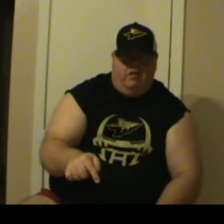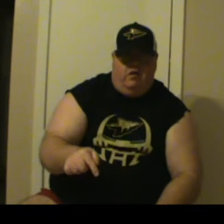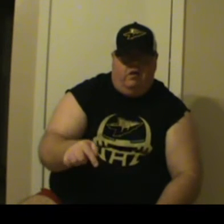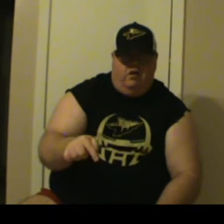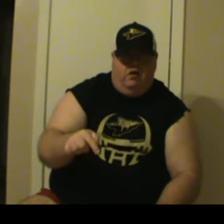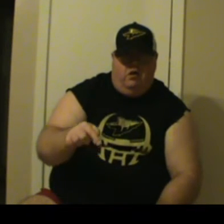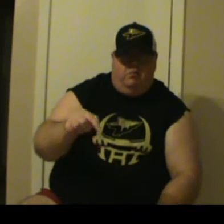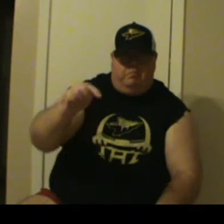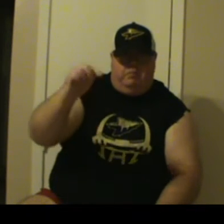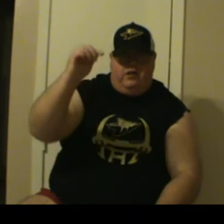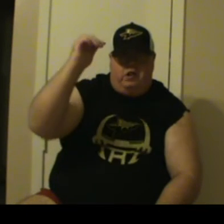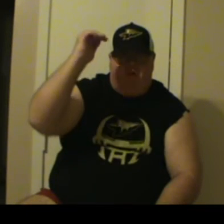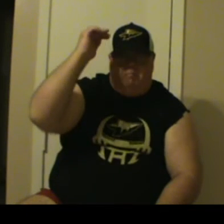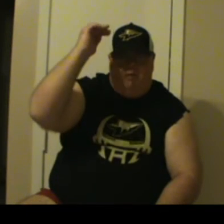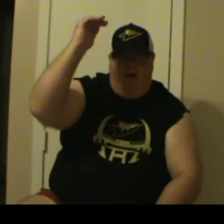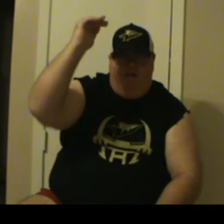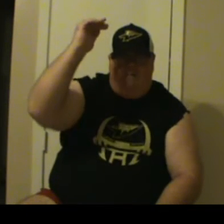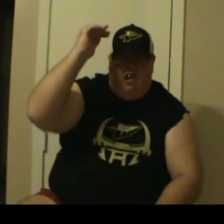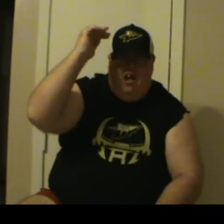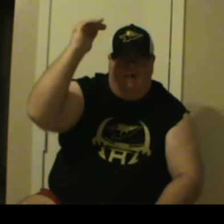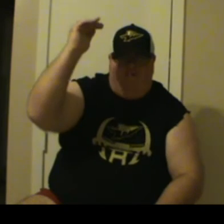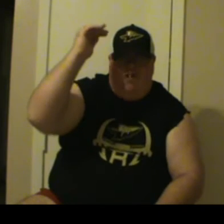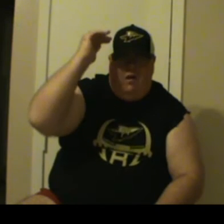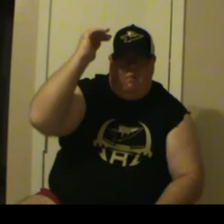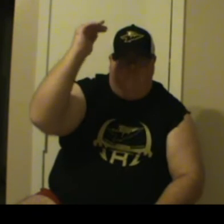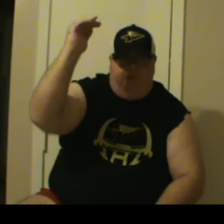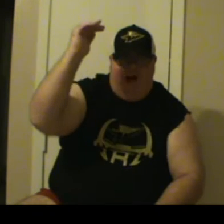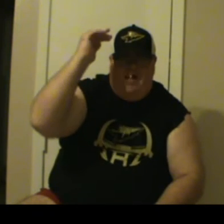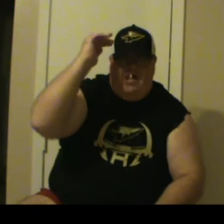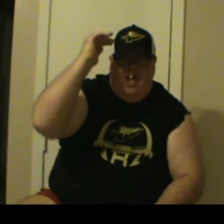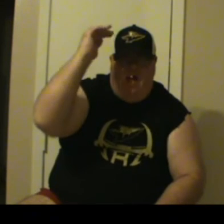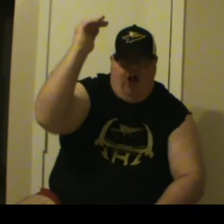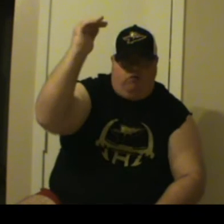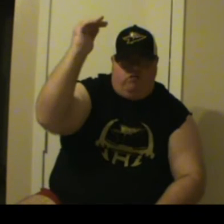Which puts you above everybody else!